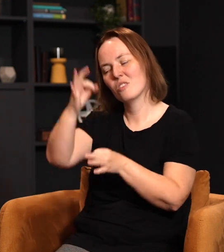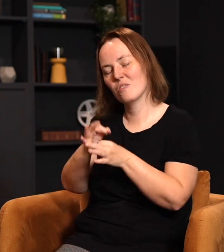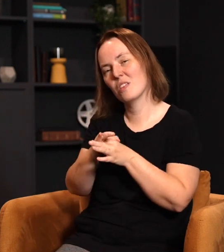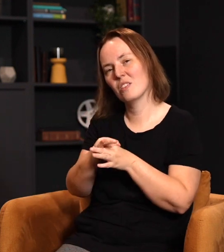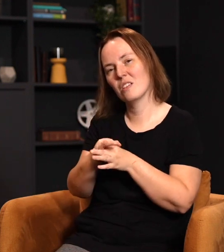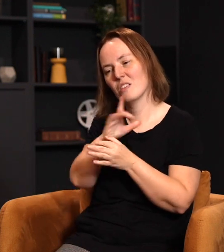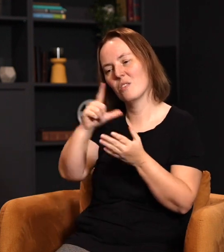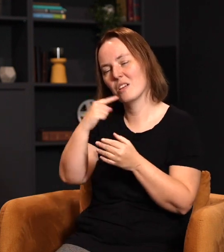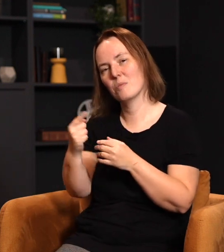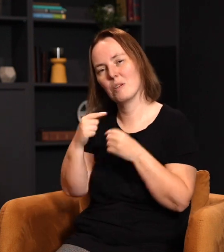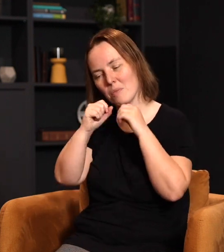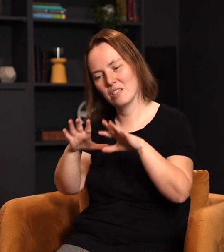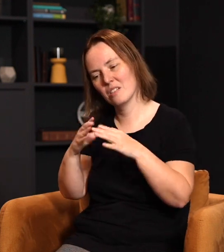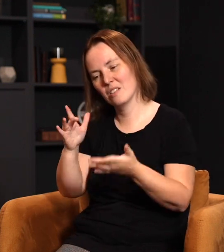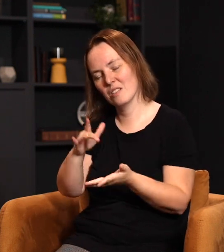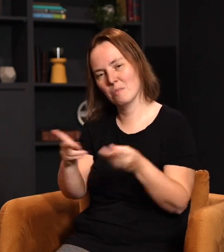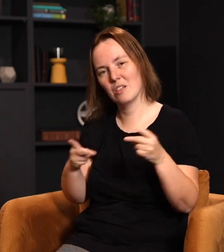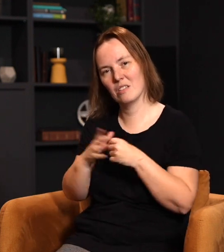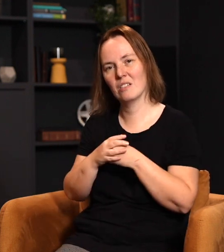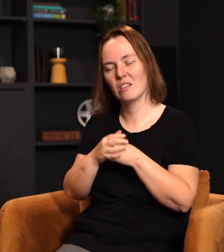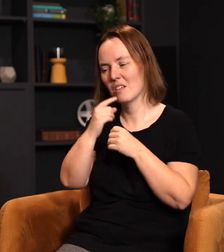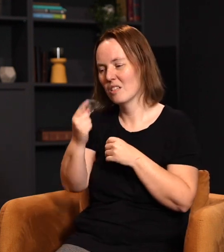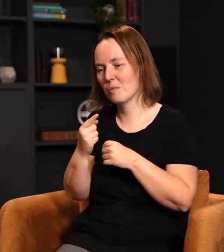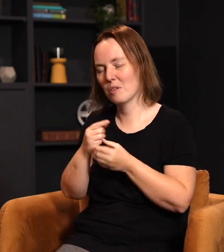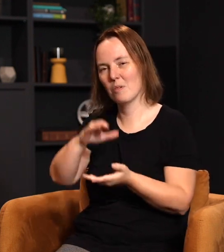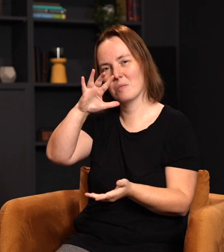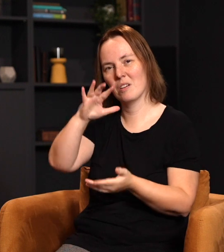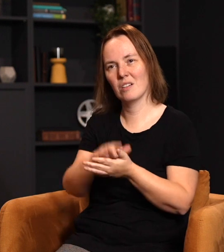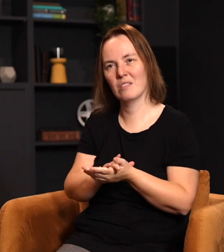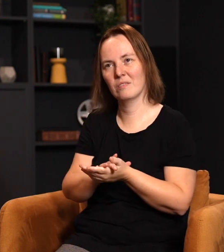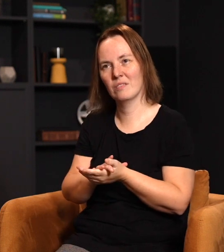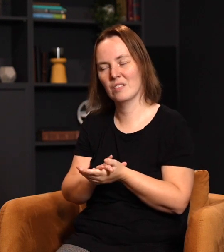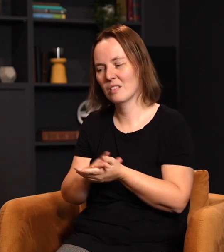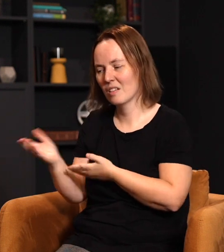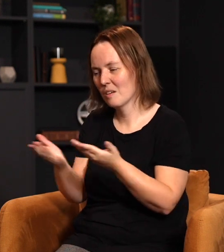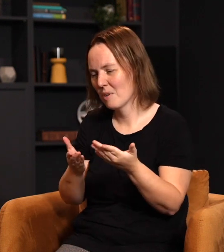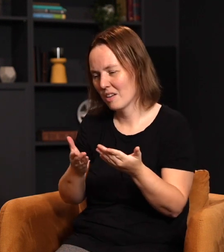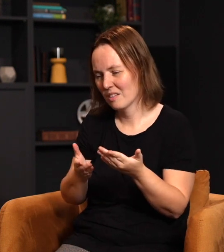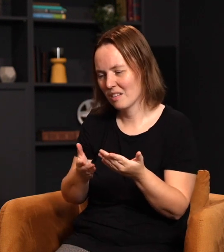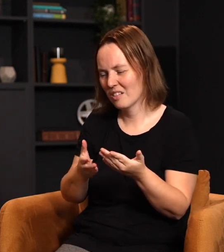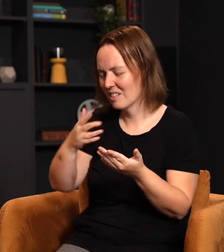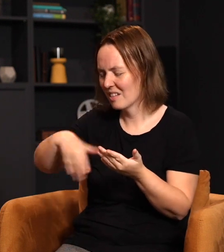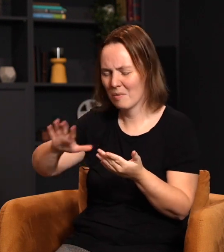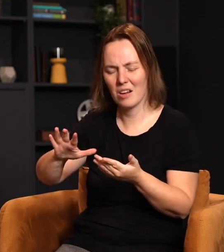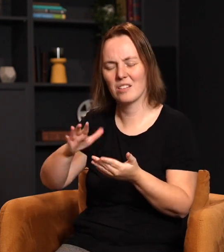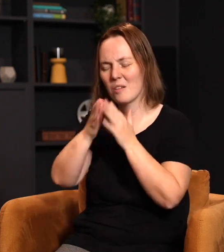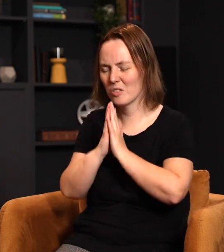faithfully, Lord, I speak blessing in this place. I speak prosperity. I speak, Lord, as I come by this cubicle here, Lord, I just lay my hands on